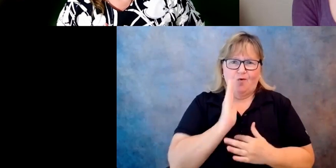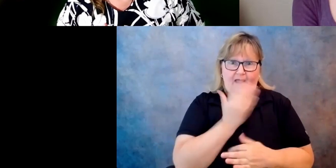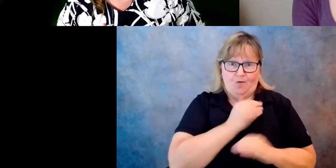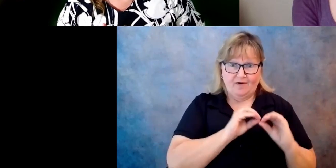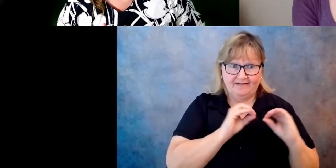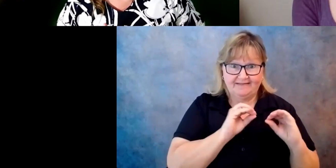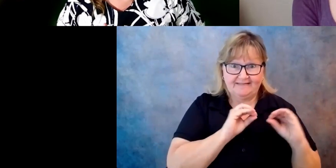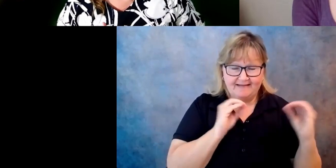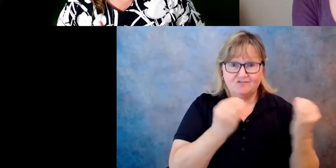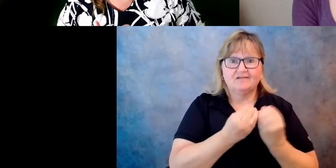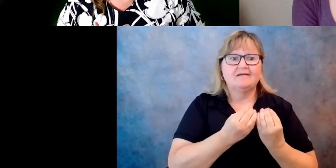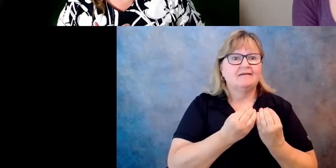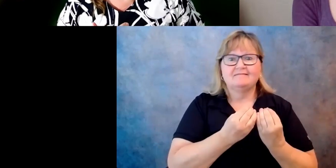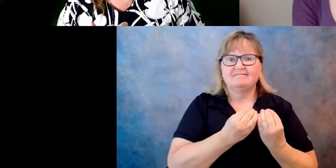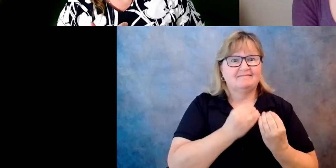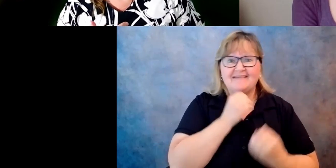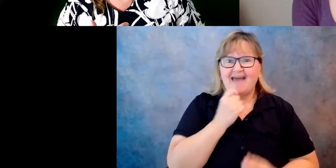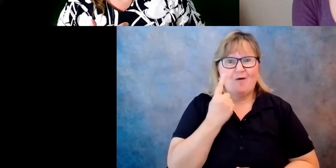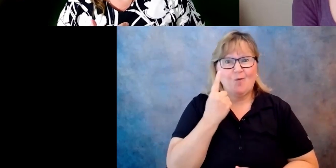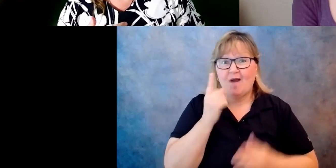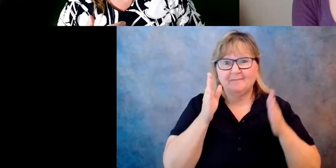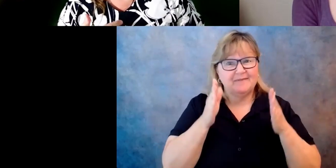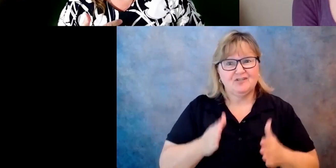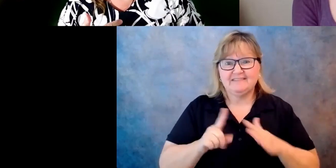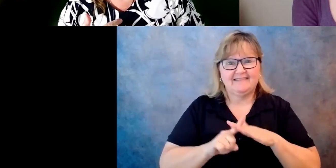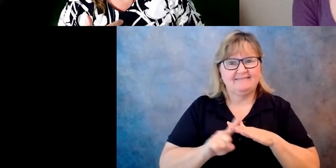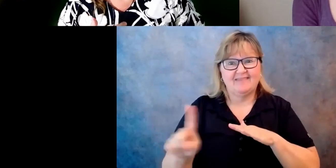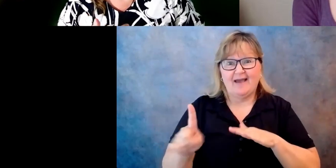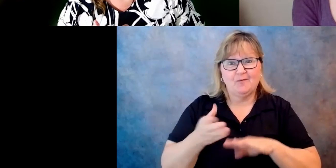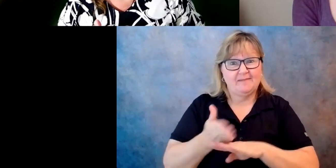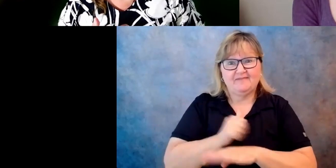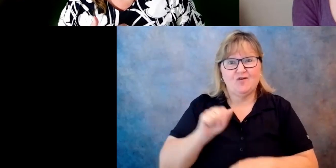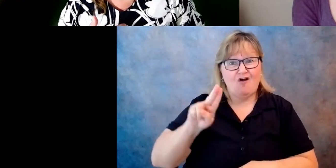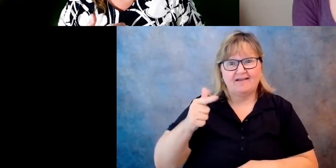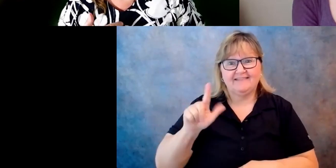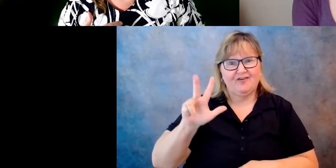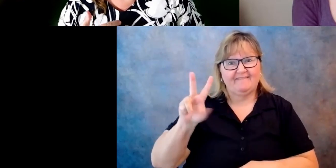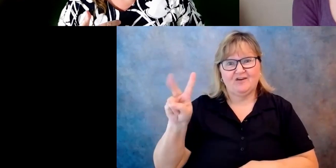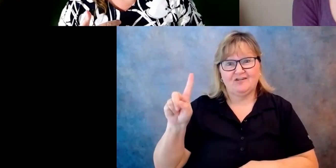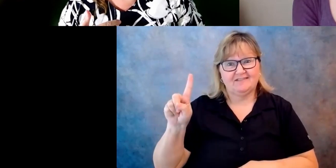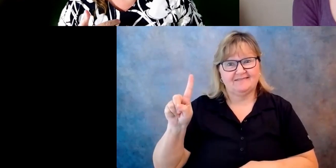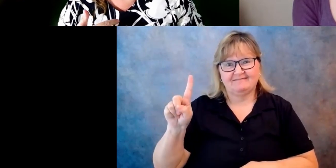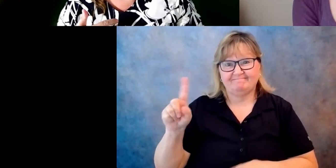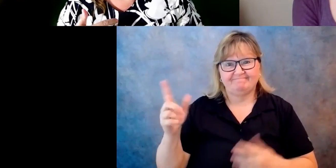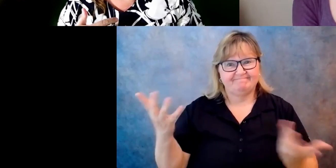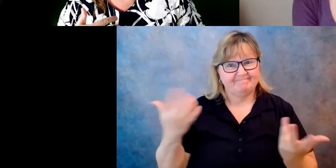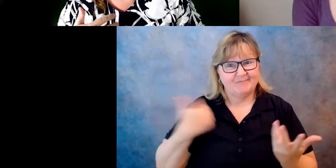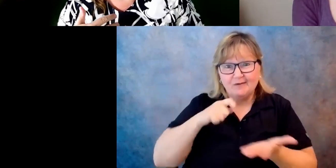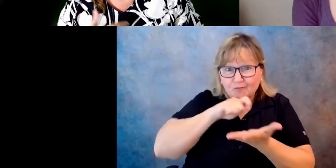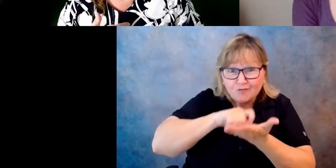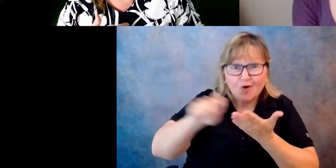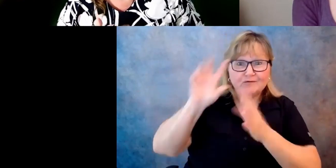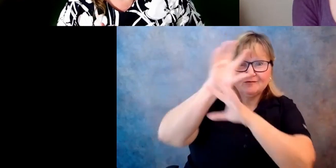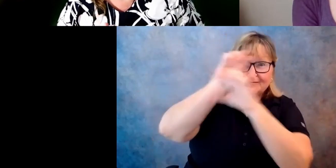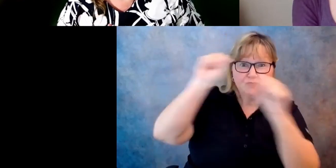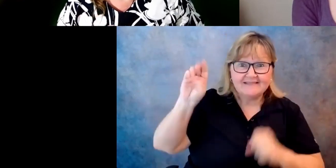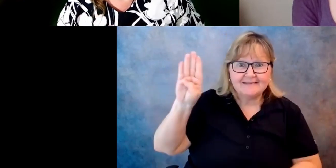um, was evacuated before August 31st. Um, we wrote to president Biden. We wrote